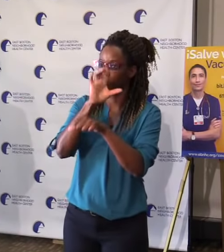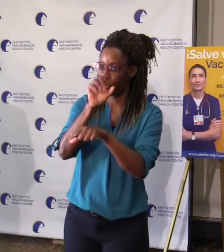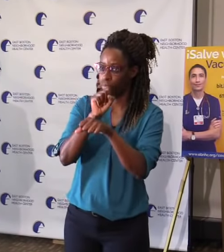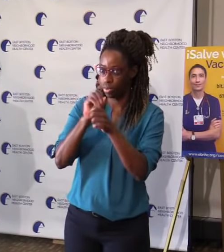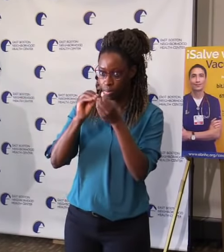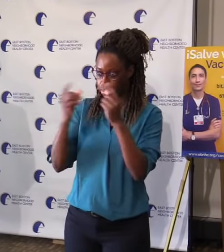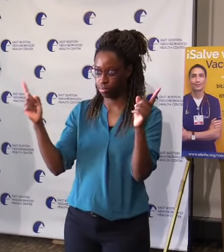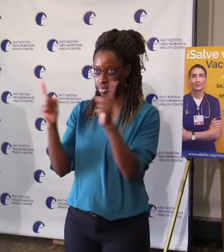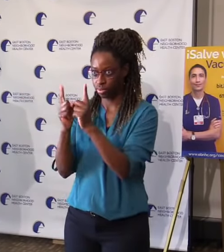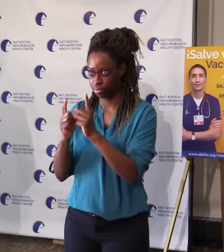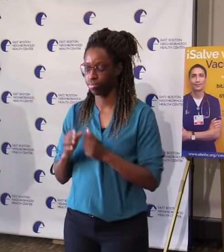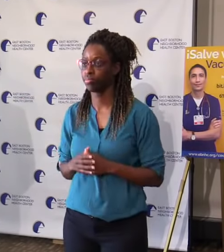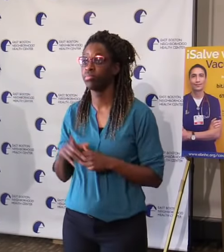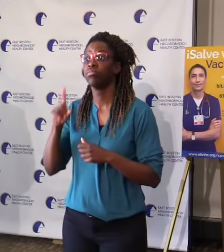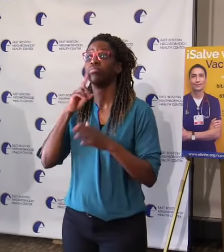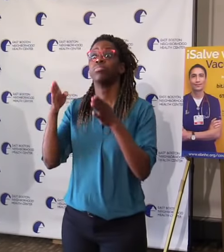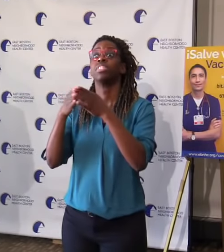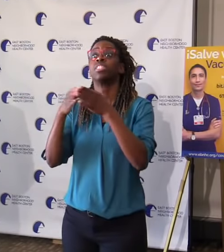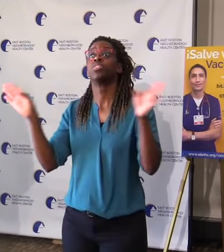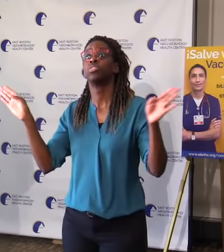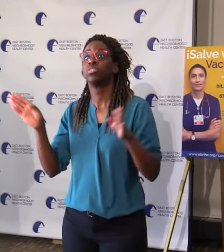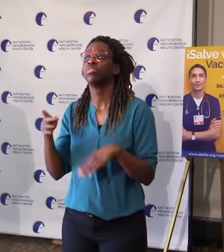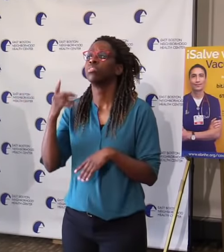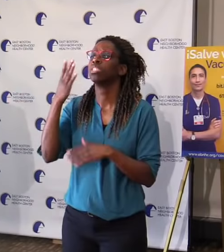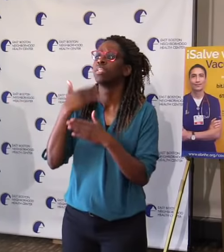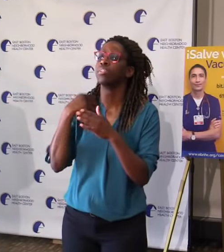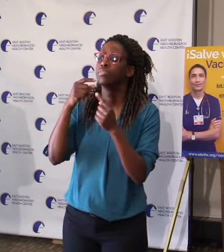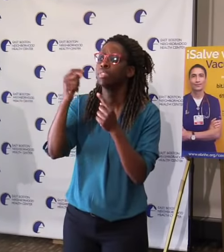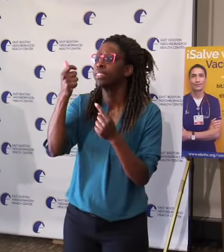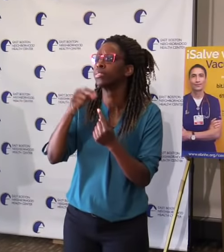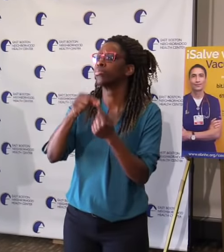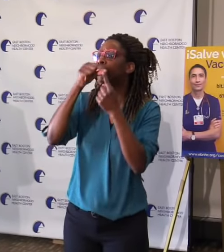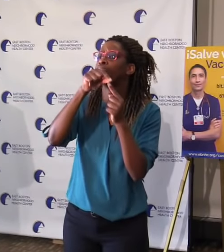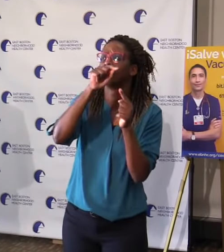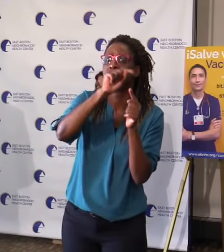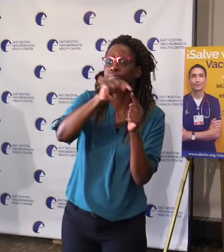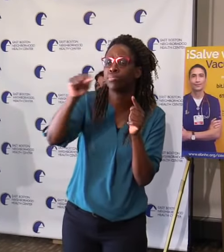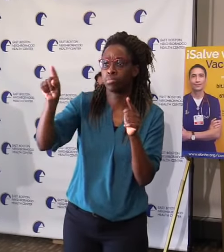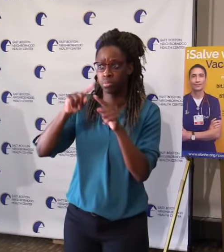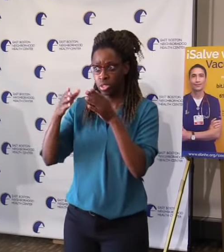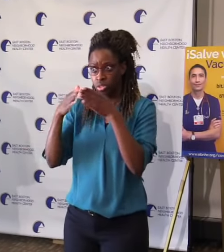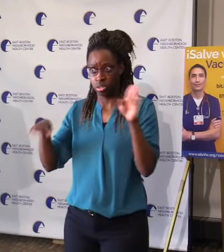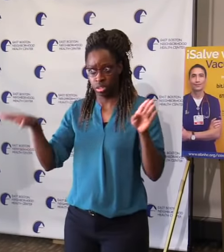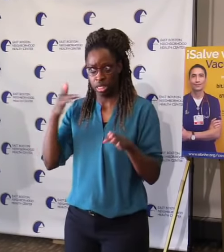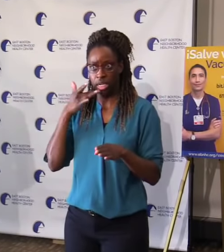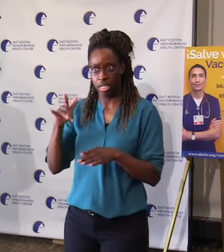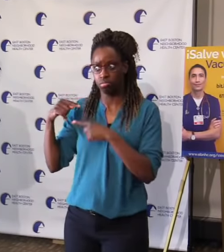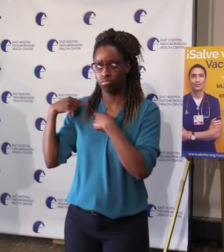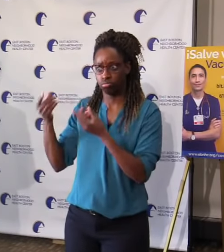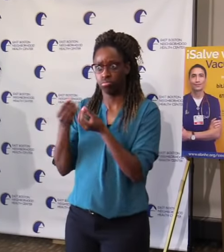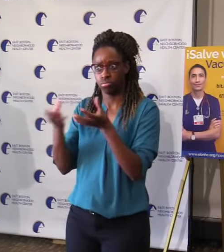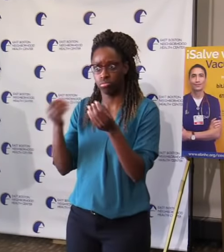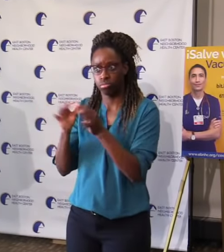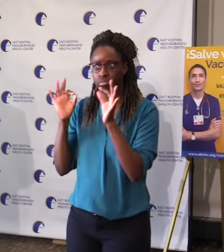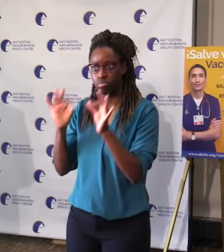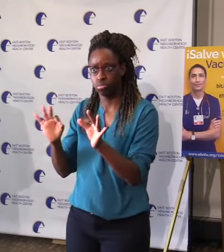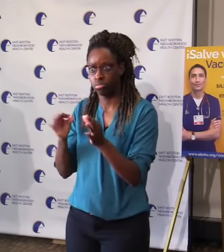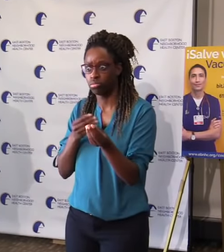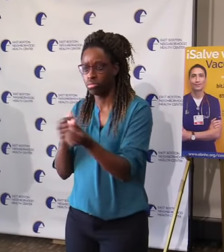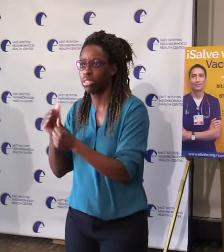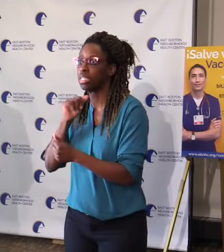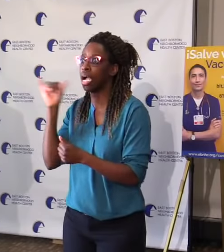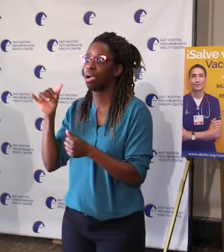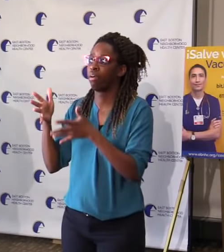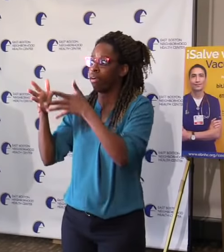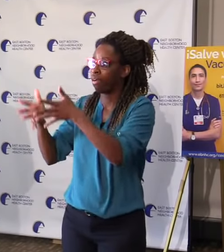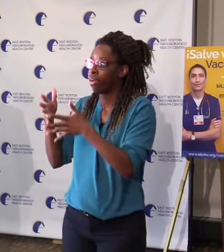to have an unused rate at this point, which is not just doses that get opened and don't get used. In some cases, you can't use them at all. There's chemistry involved